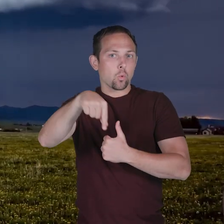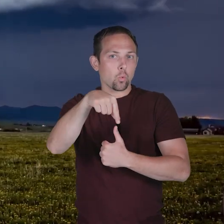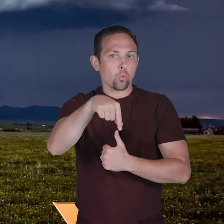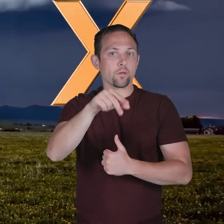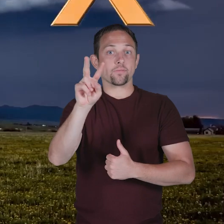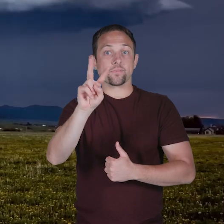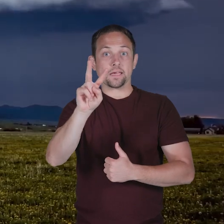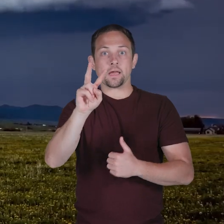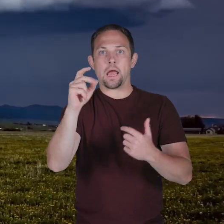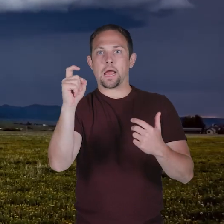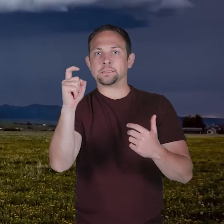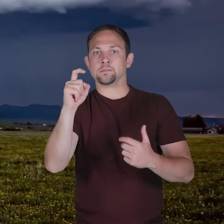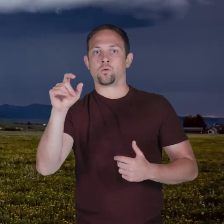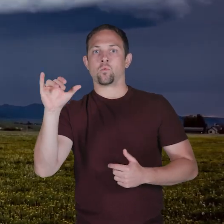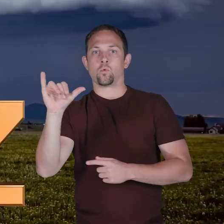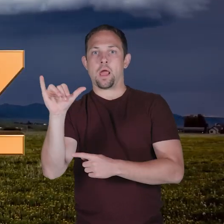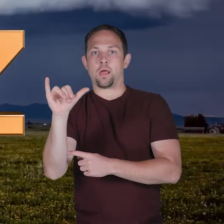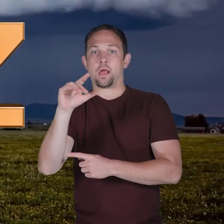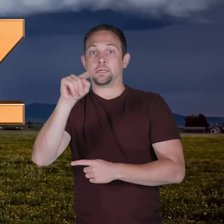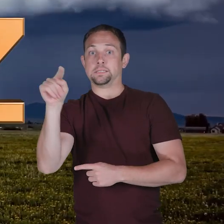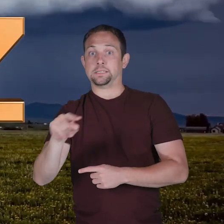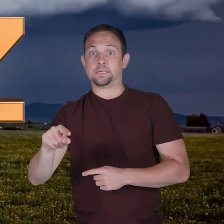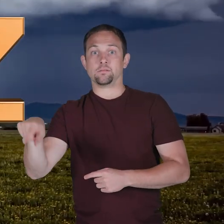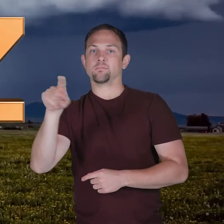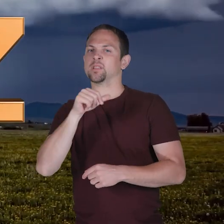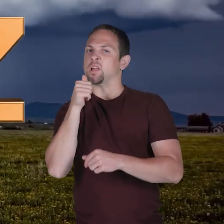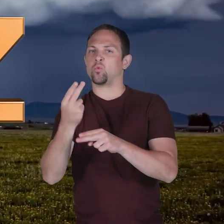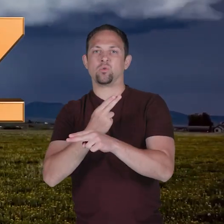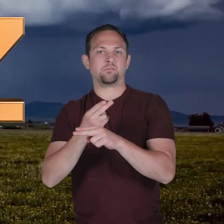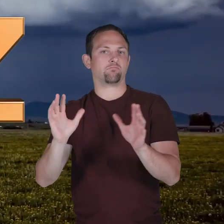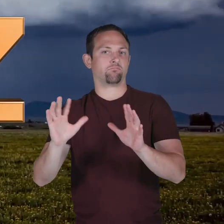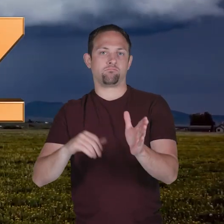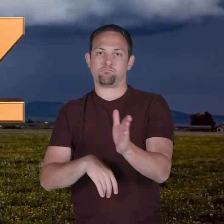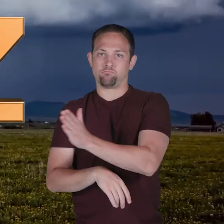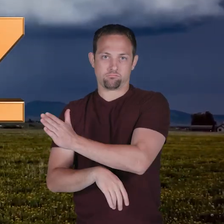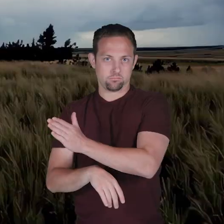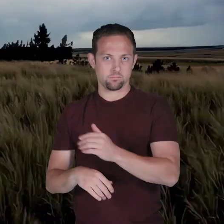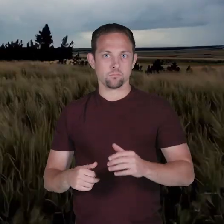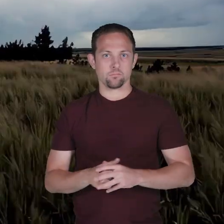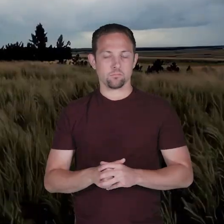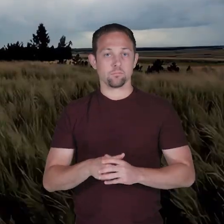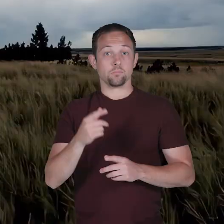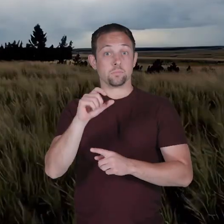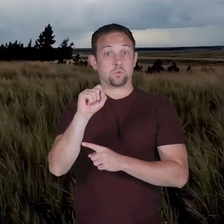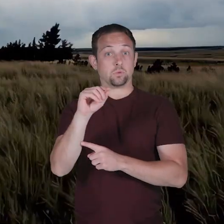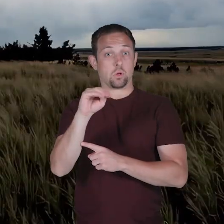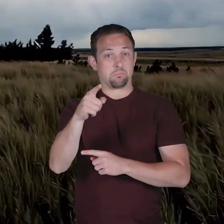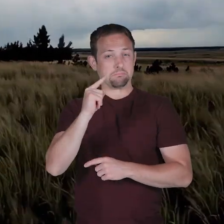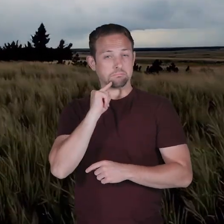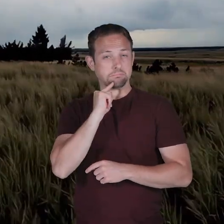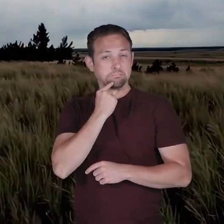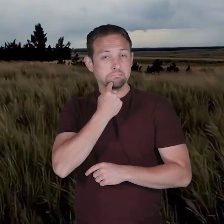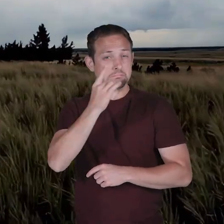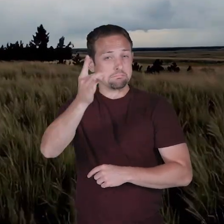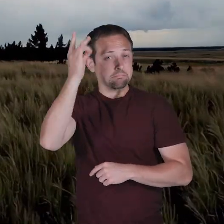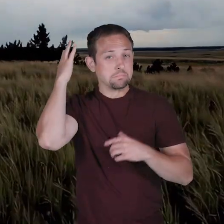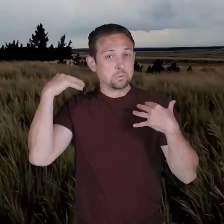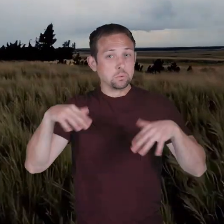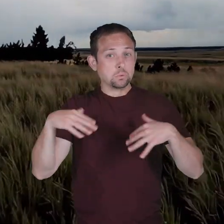V, X, Y, and Z are not used. If a storm is deadly, the name is